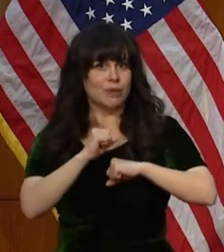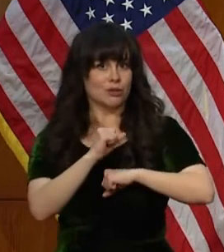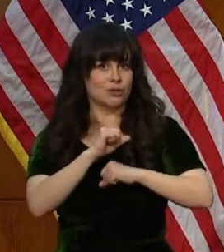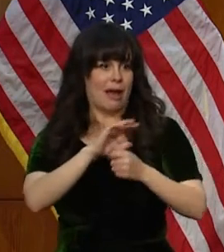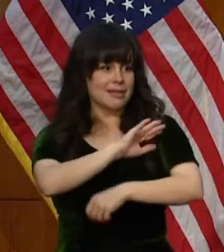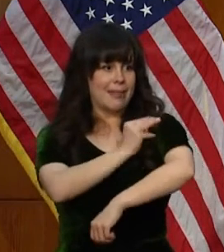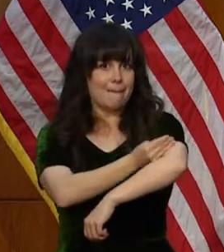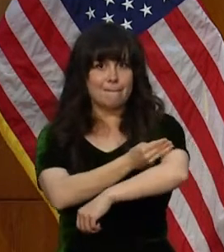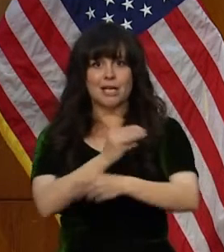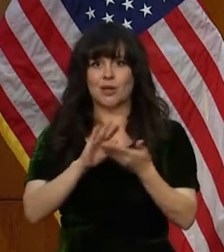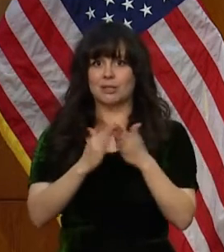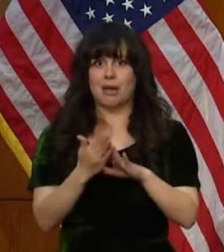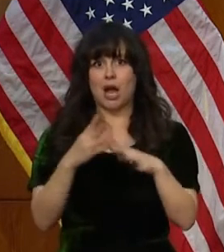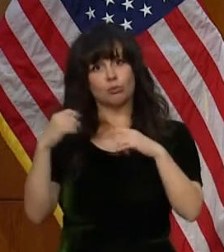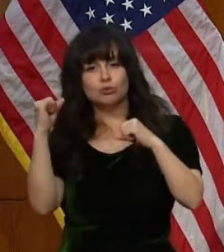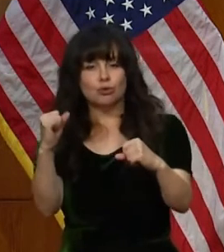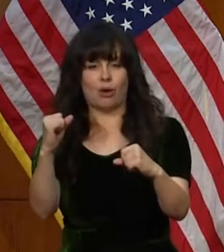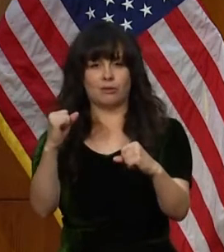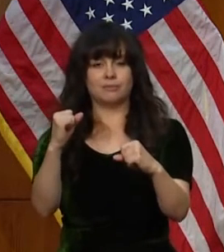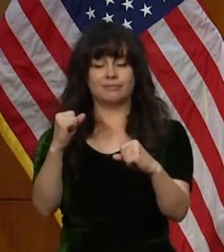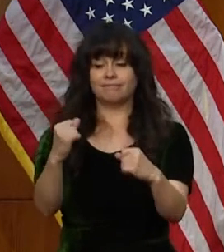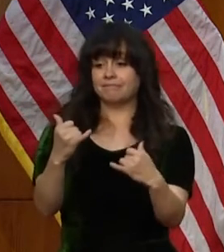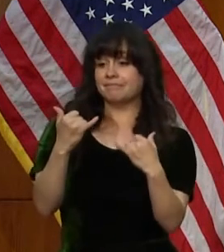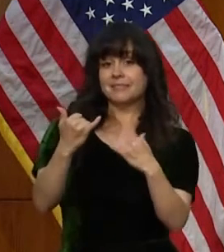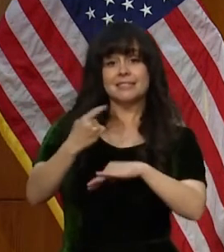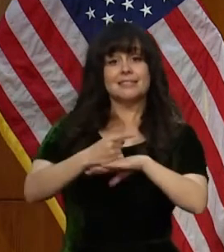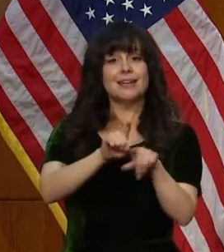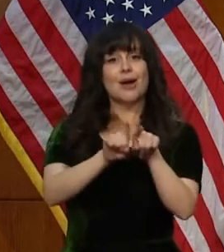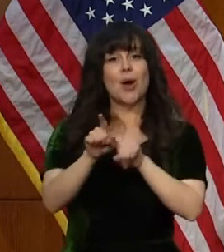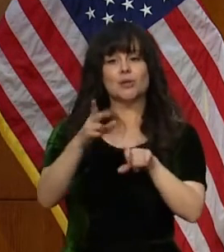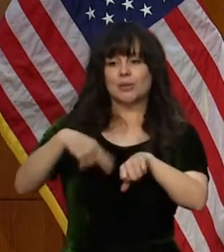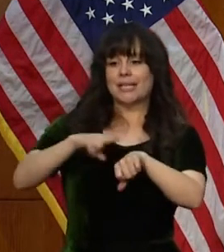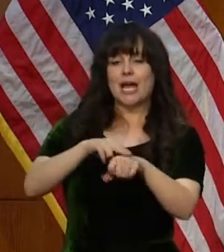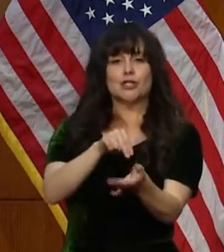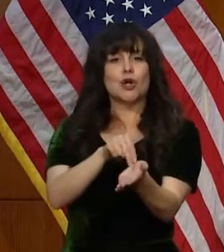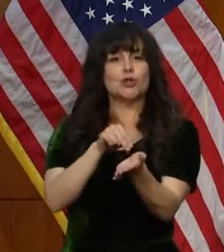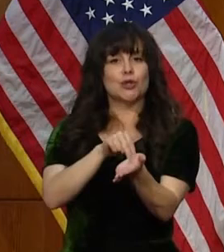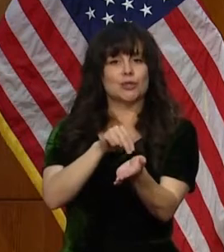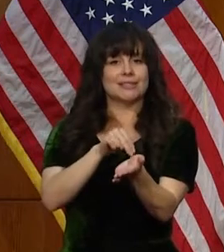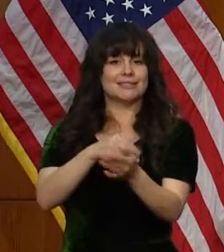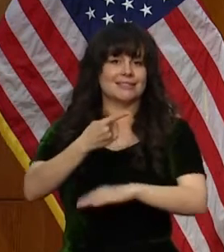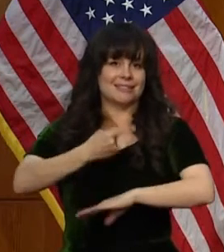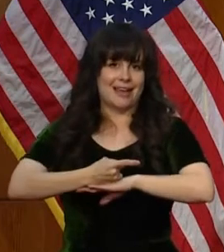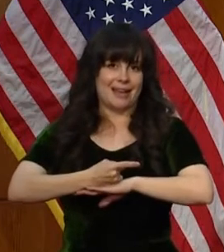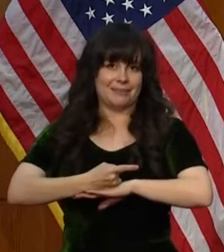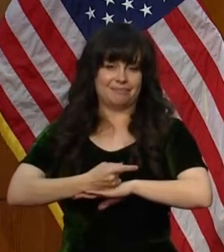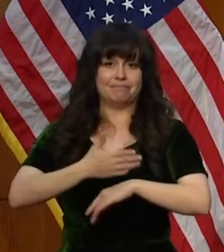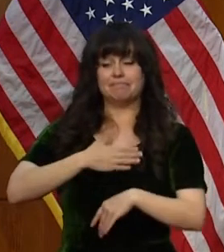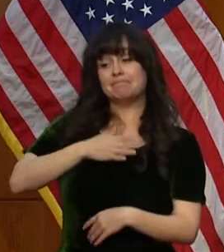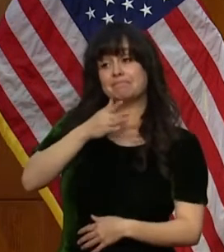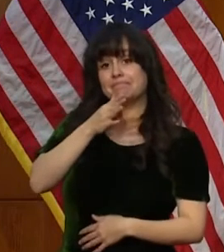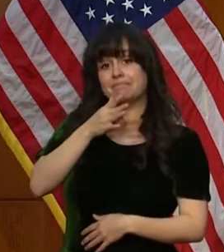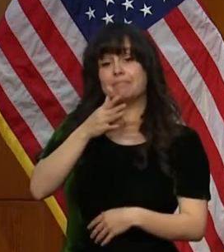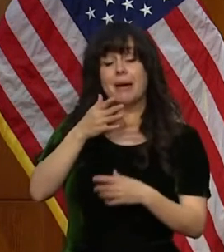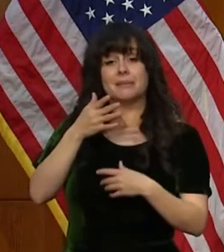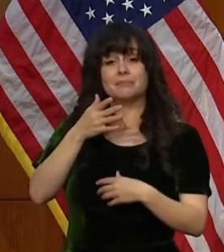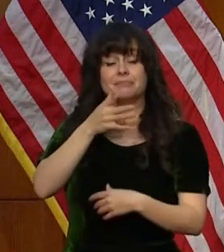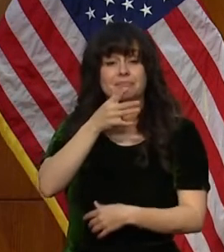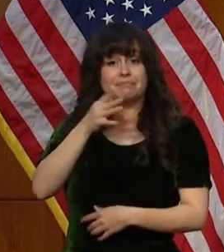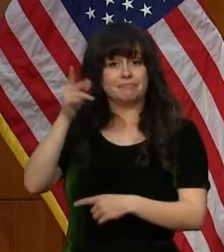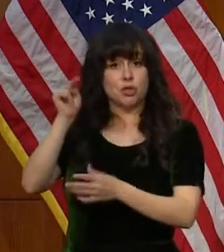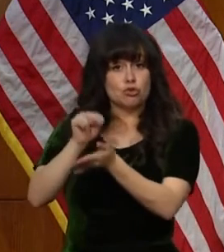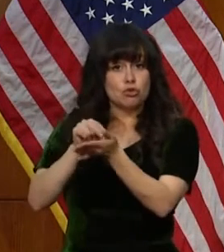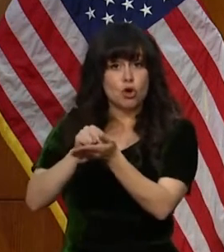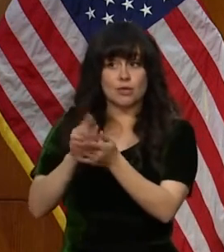Today is also National Nurses Day. As the son of a nurse and having worked with many nurses